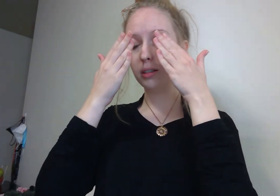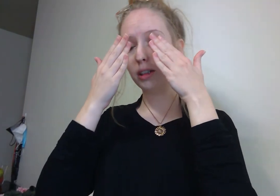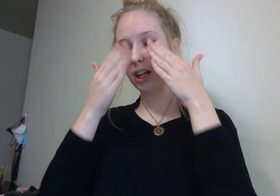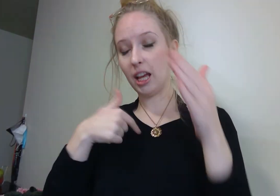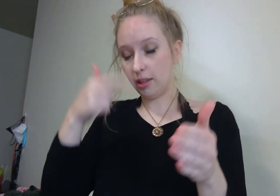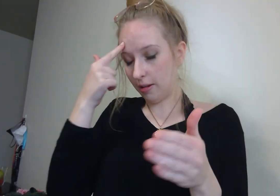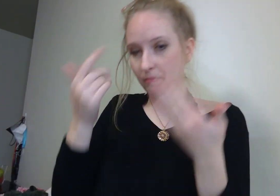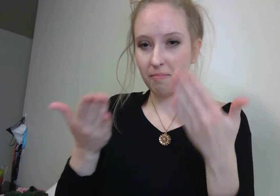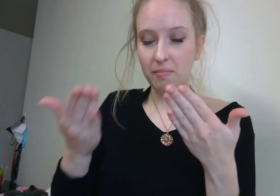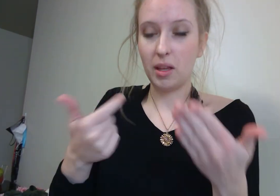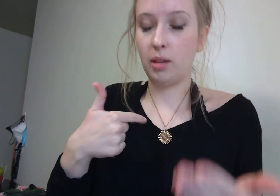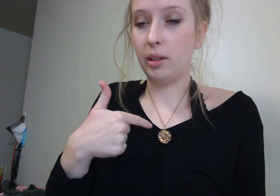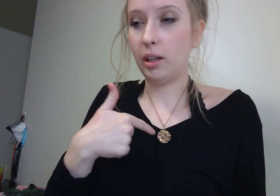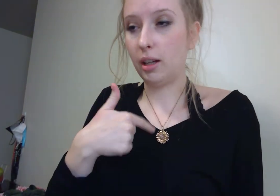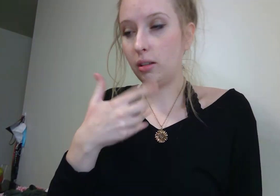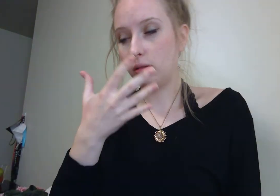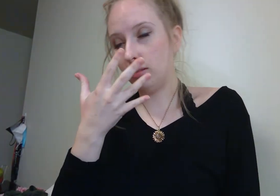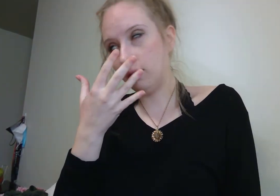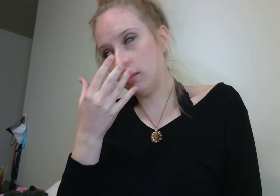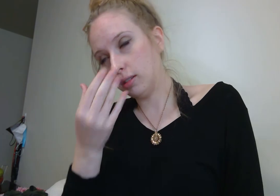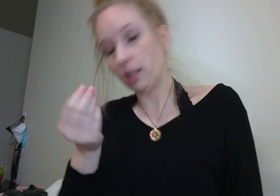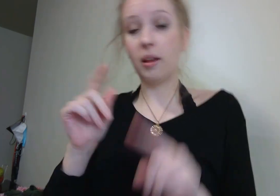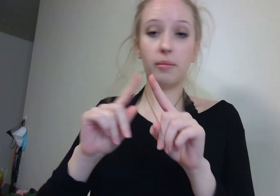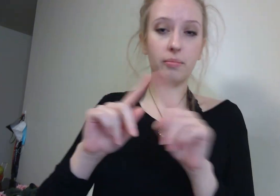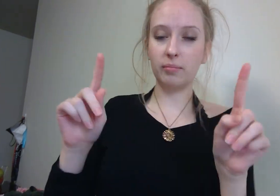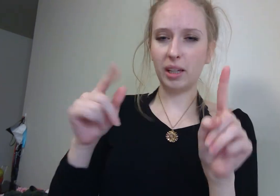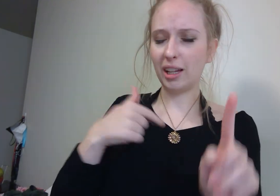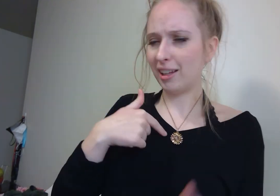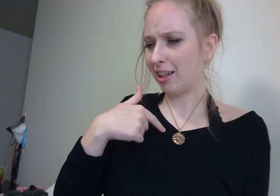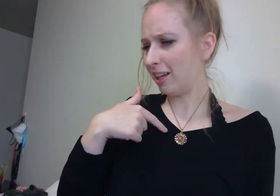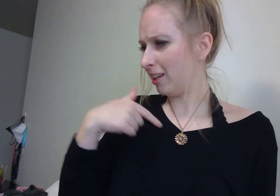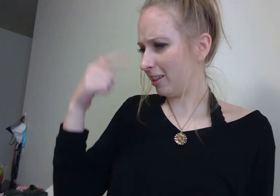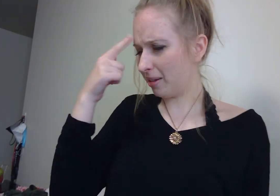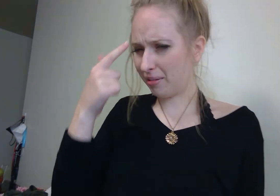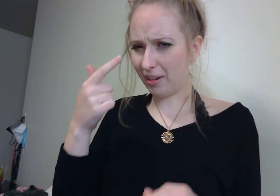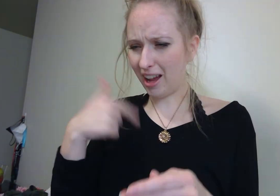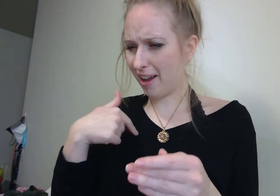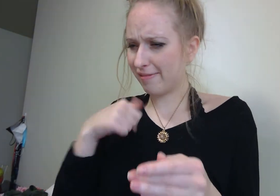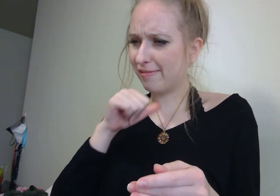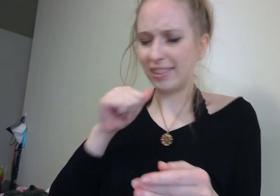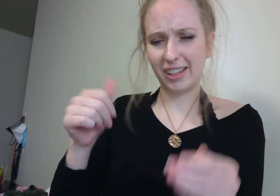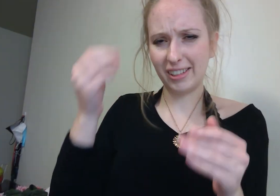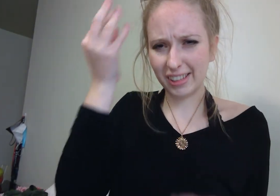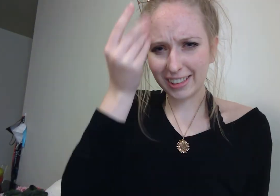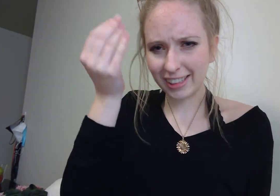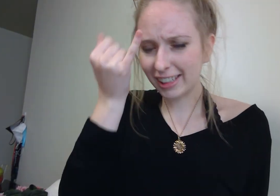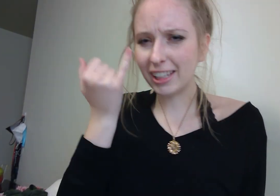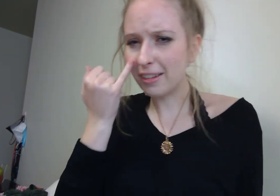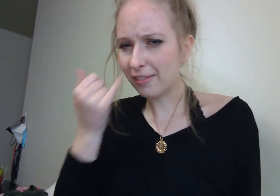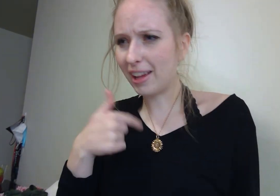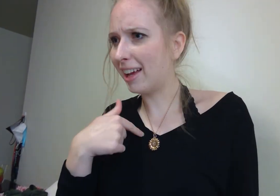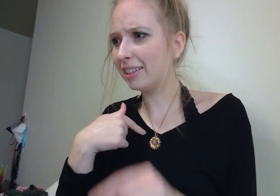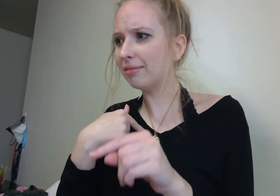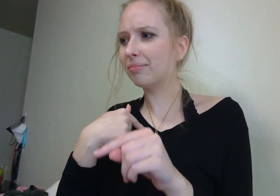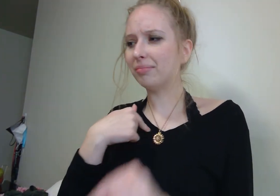totally black. But then I thought I wouldn't be thinking about how black it is if I'm unconscious, and it was really hard to breathe.